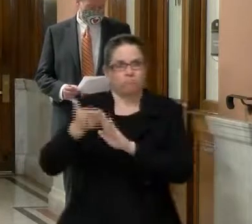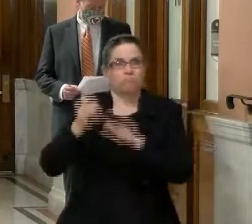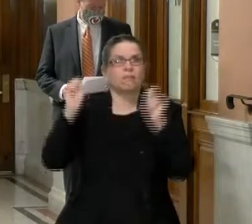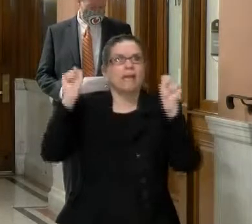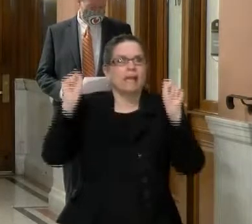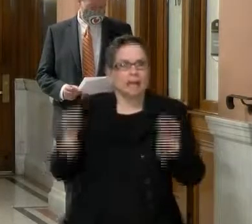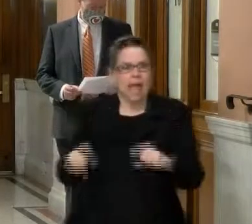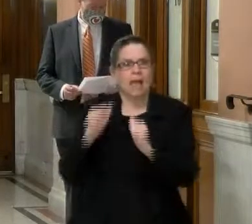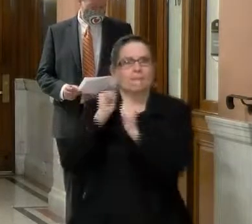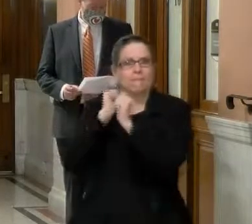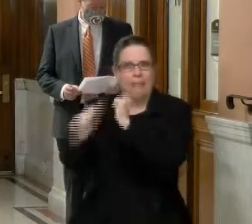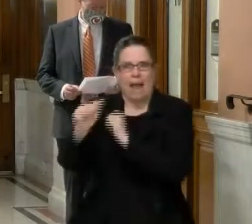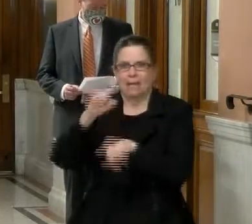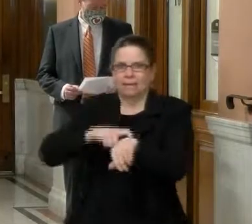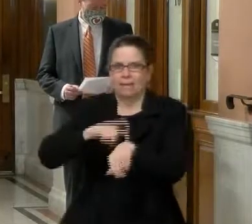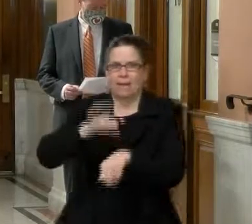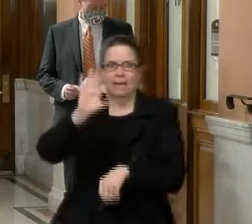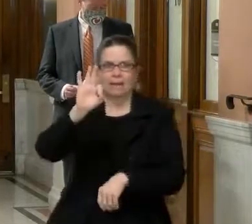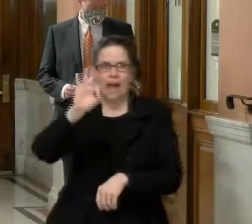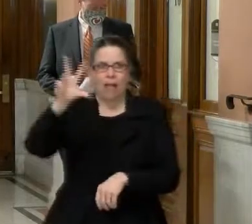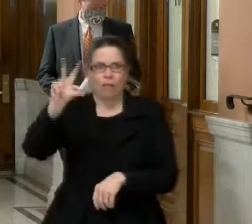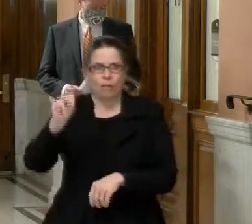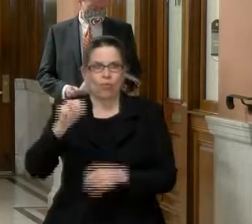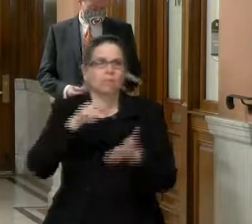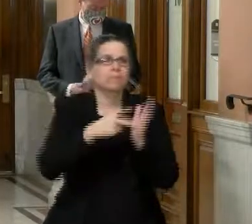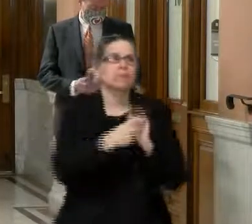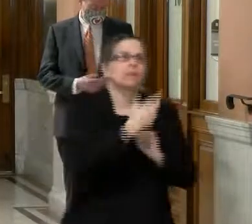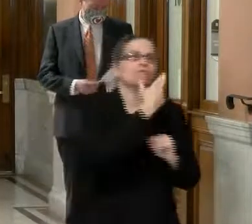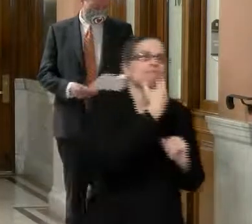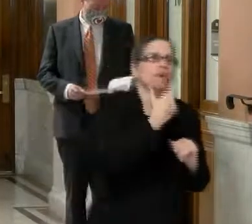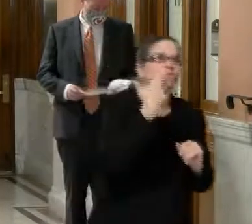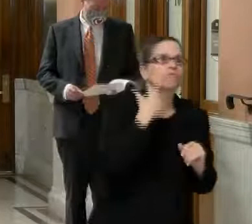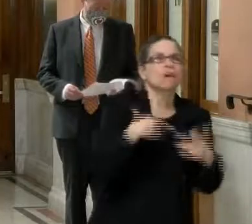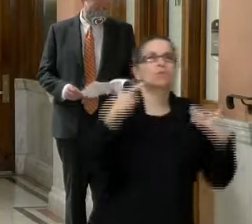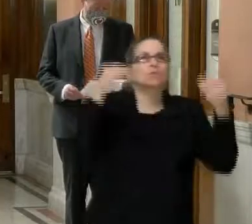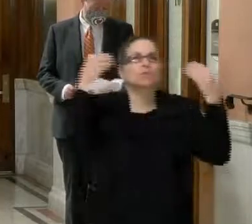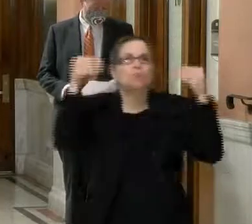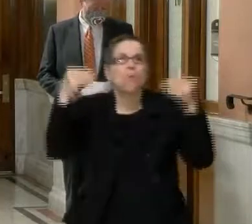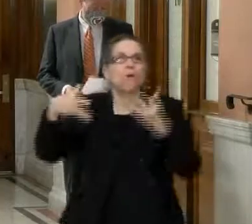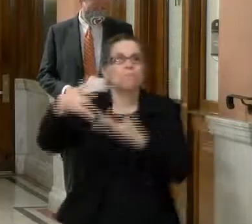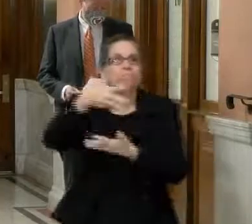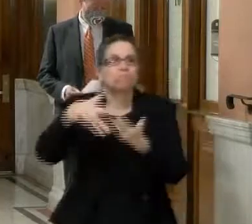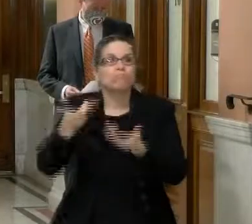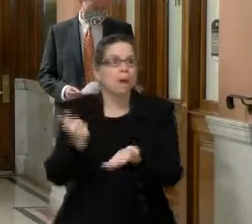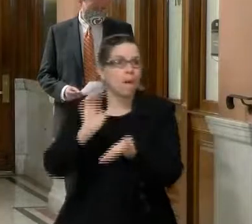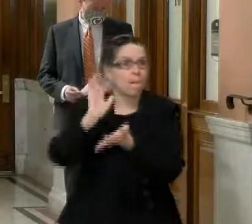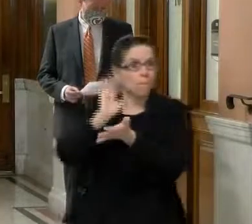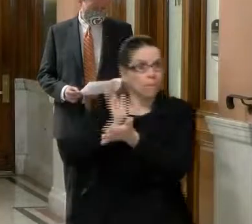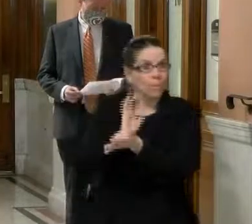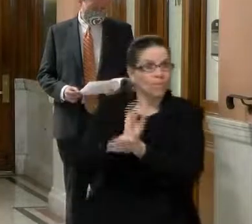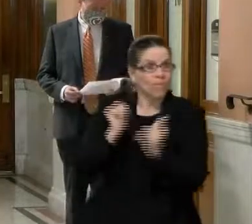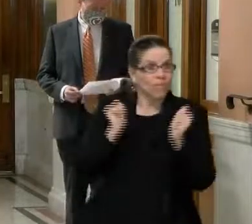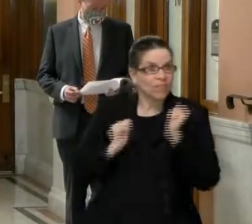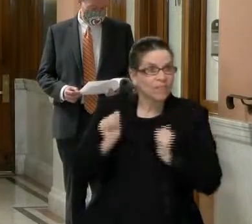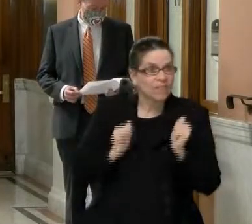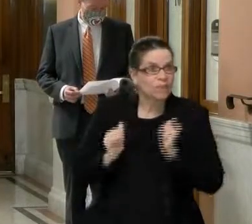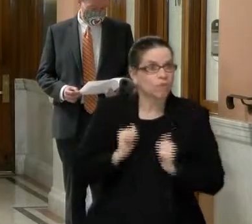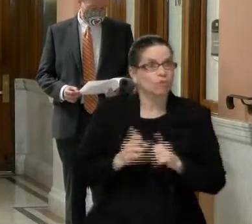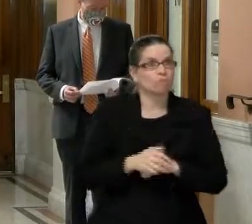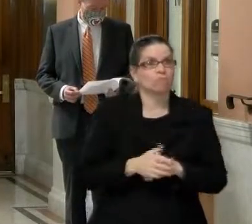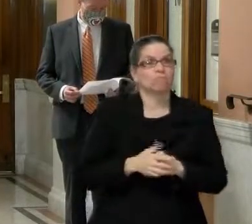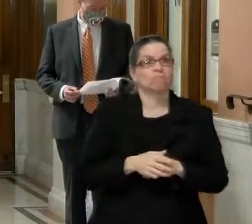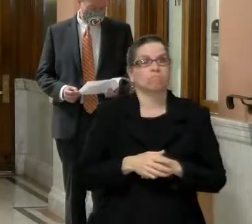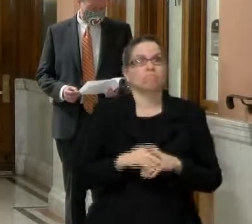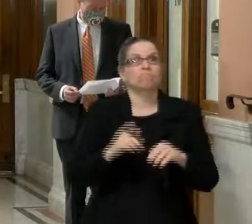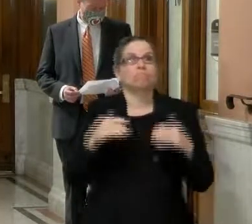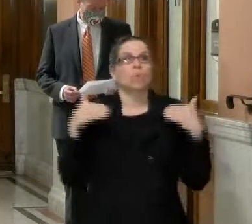arcade and outdoor and outdoor recreation, uh, movie theaters, drive in movie theaters, uh, youth and adult